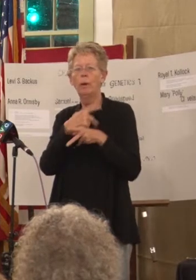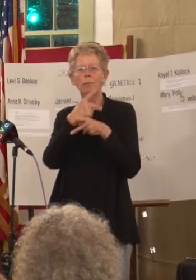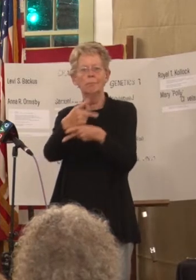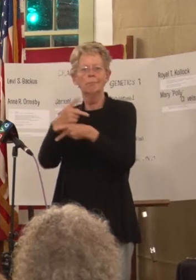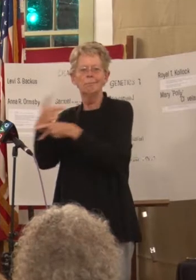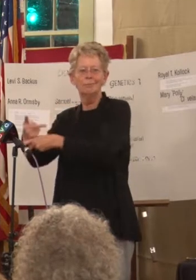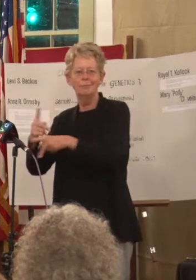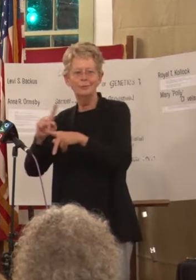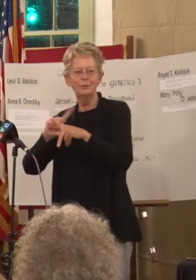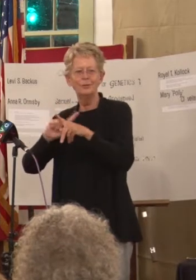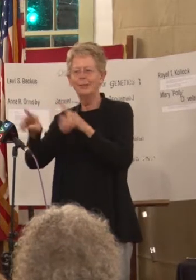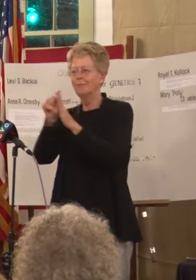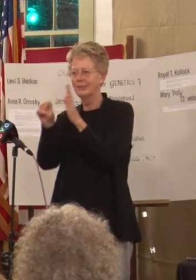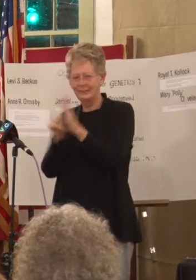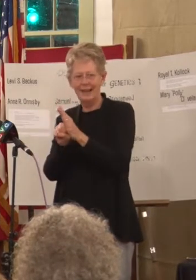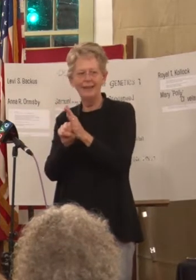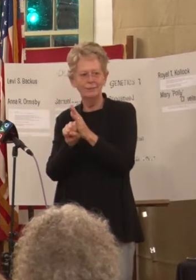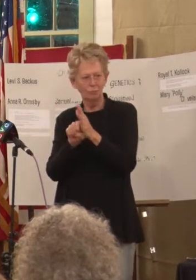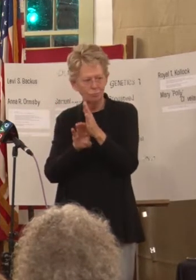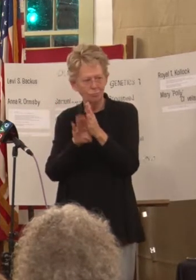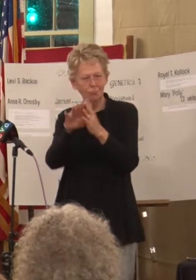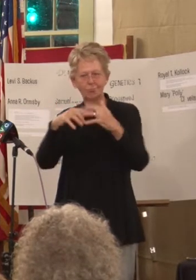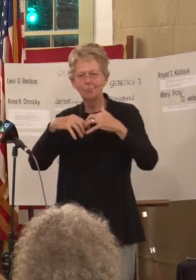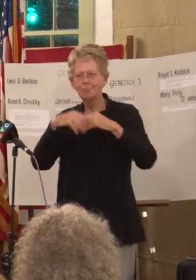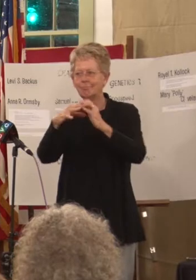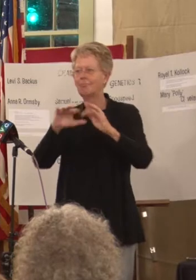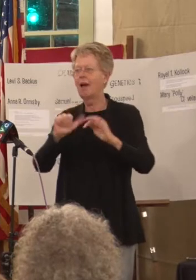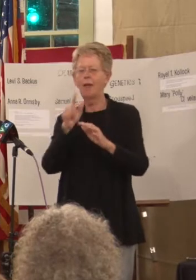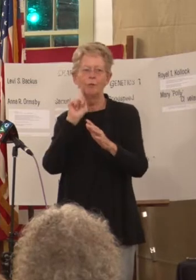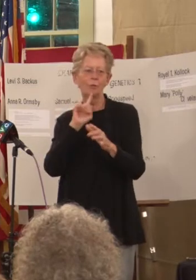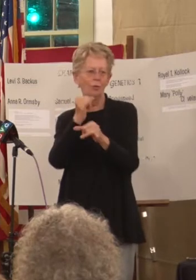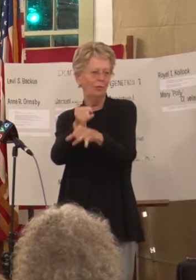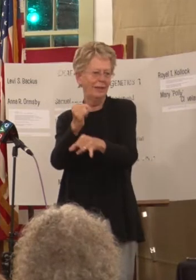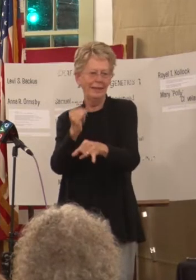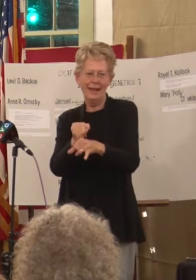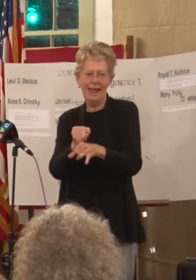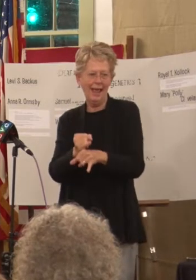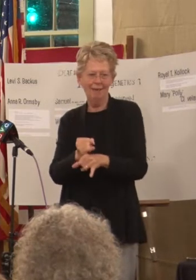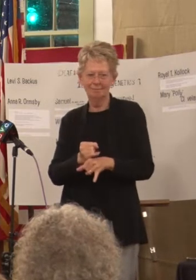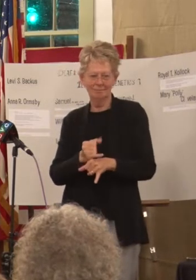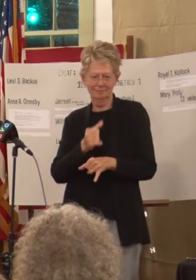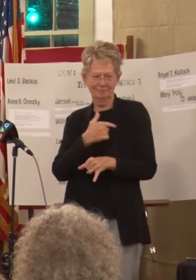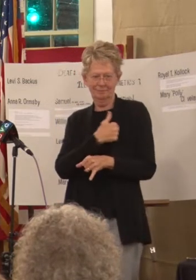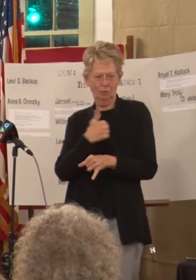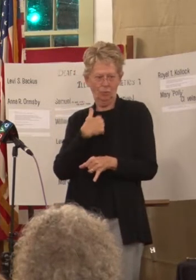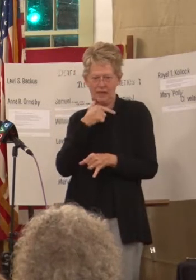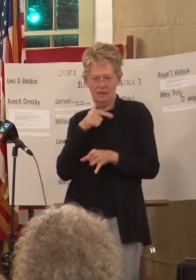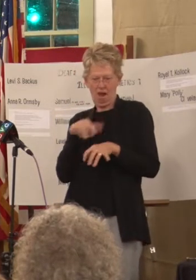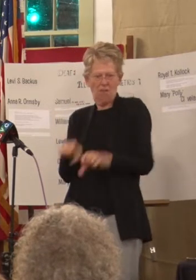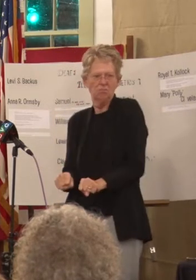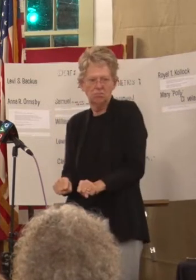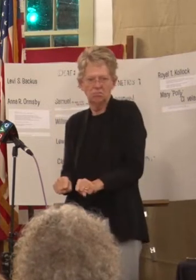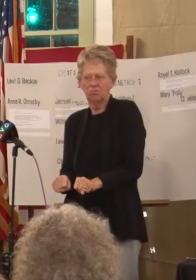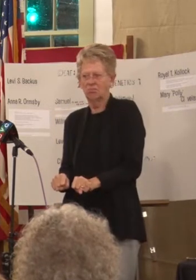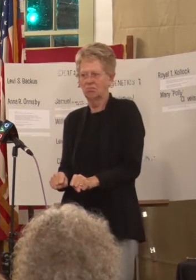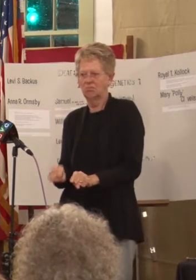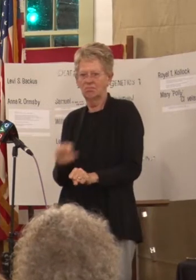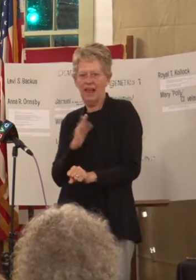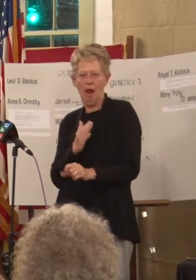develop in all the schools for the deaf. We were not the least bit territorial about our individuals. The idea